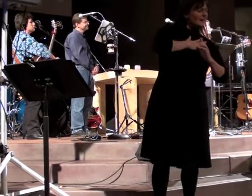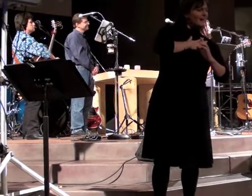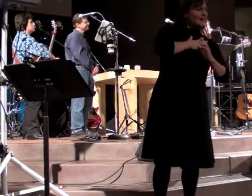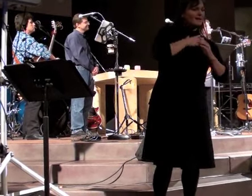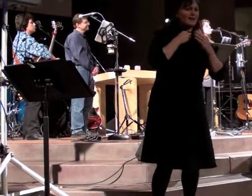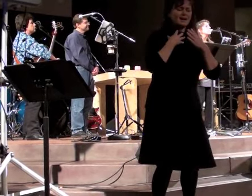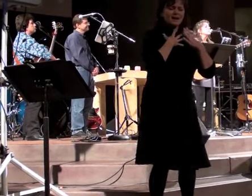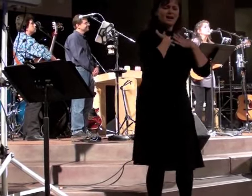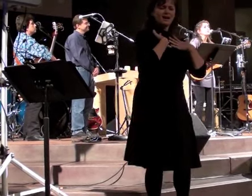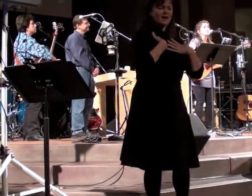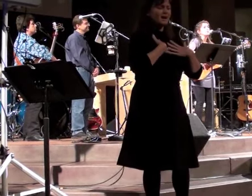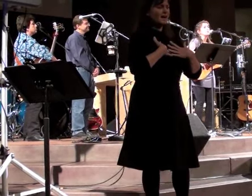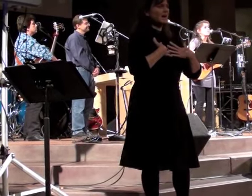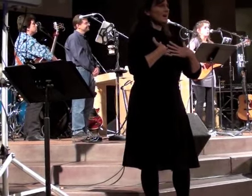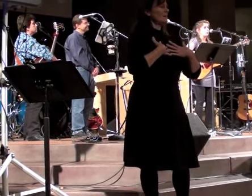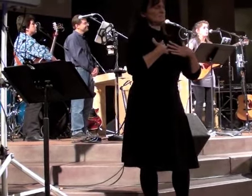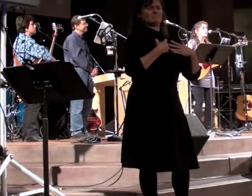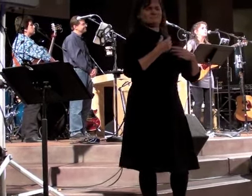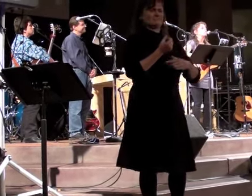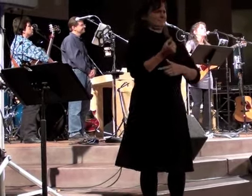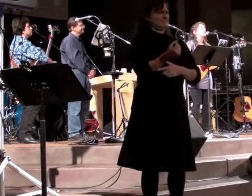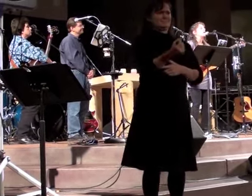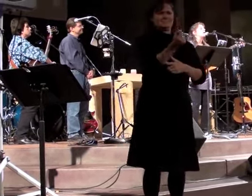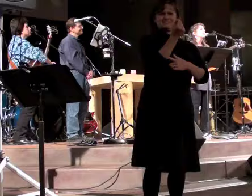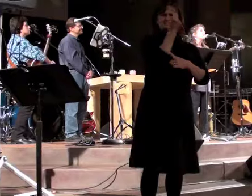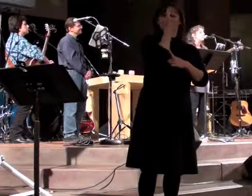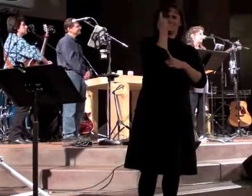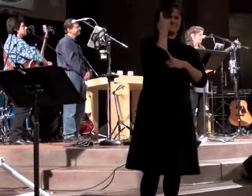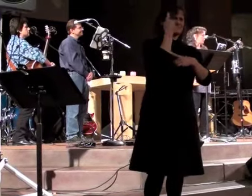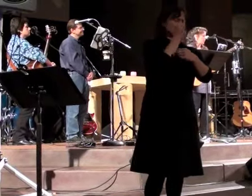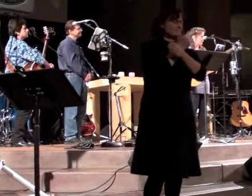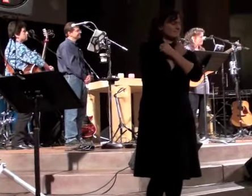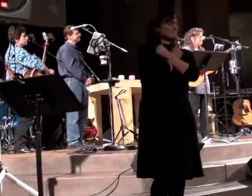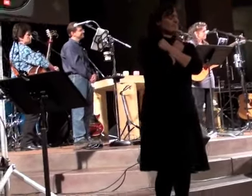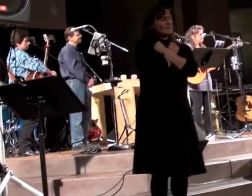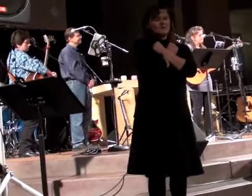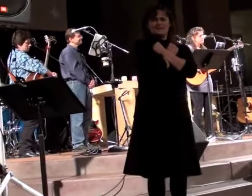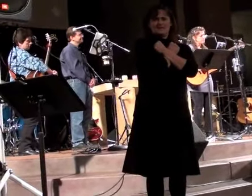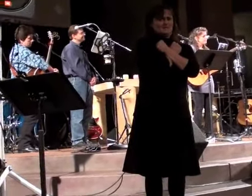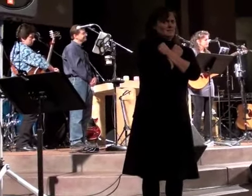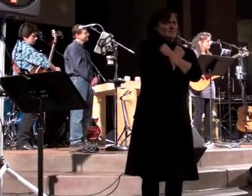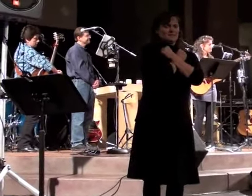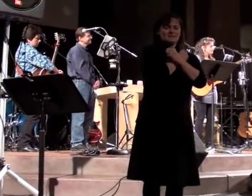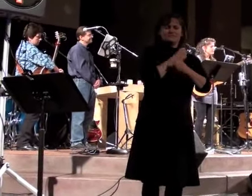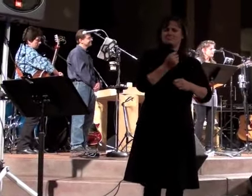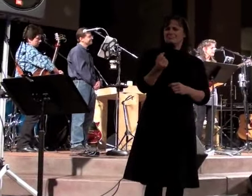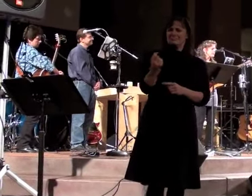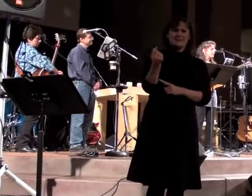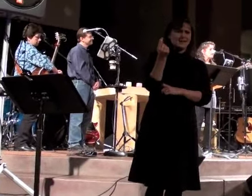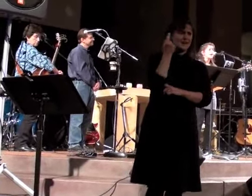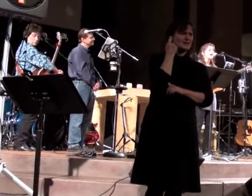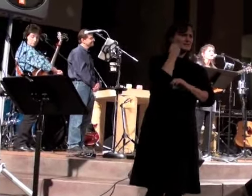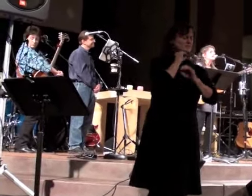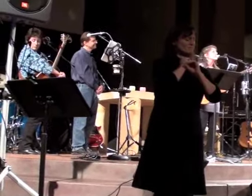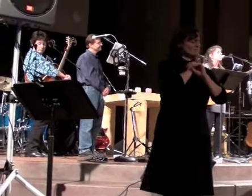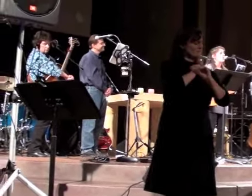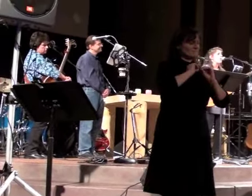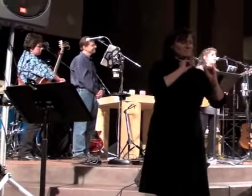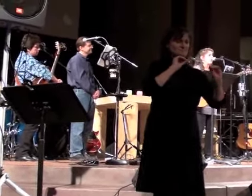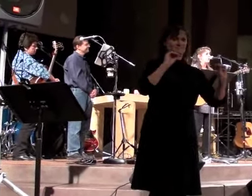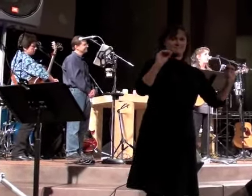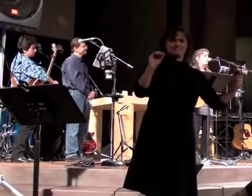I really don't know love at